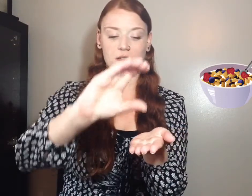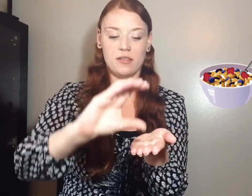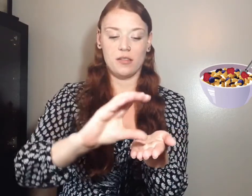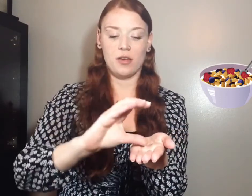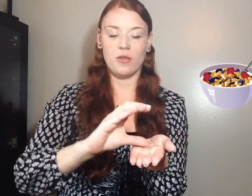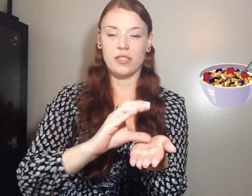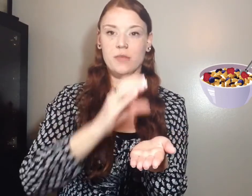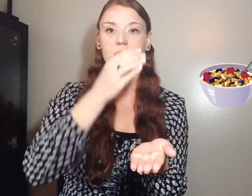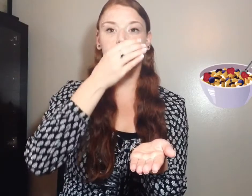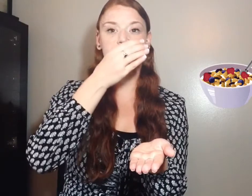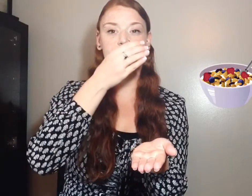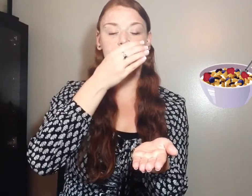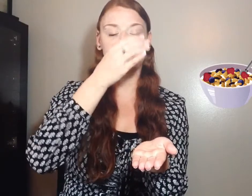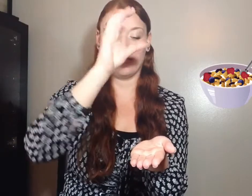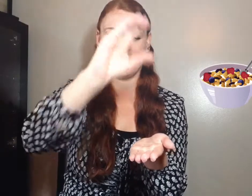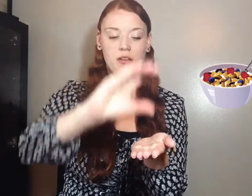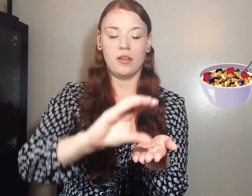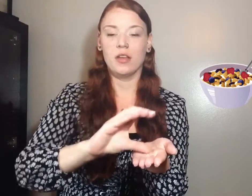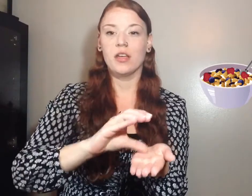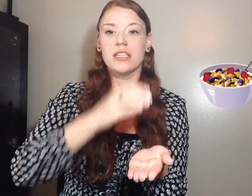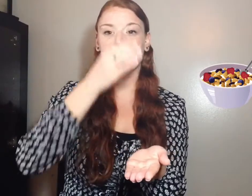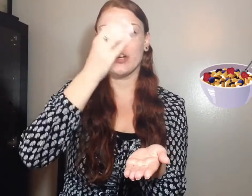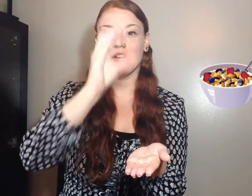goes into the palm to your mouth. Cereal.